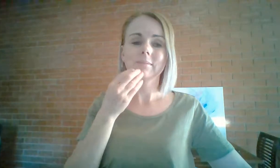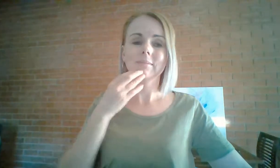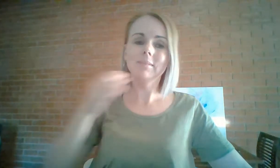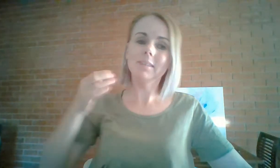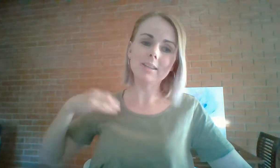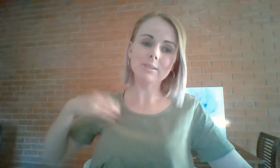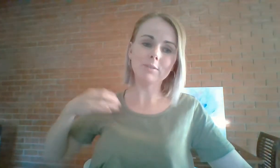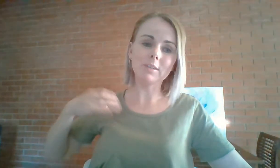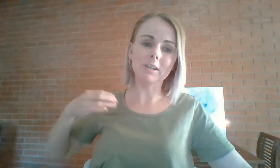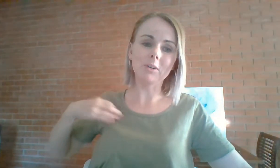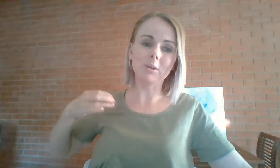And let this feeling go.